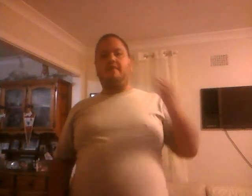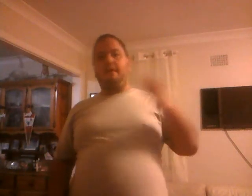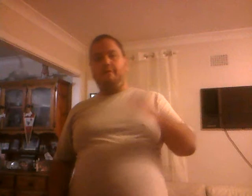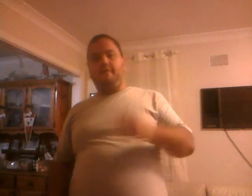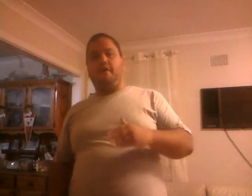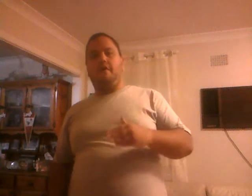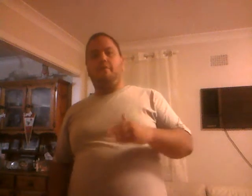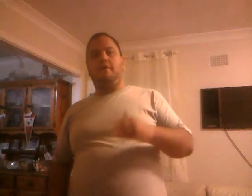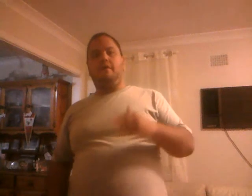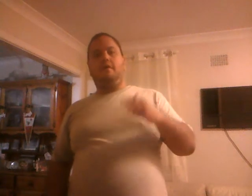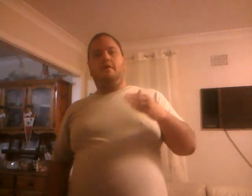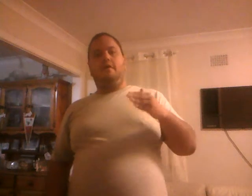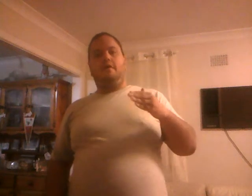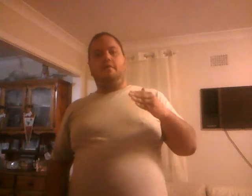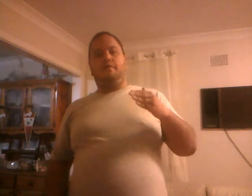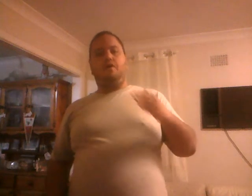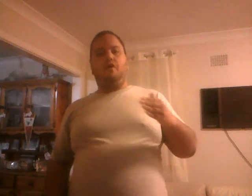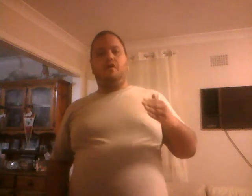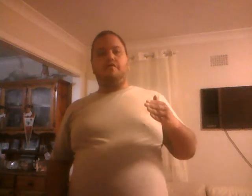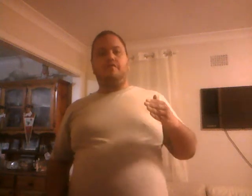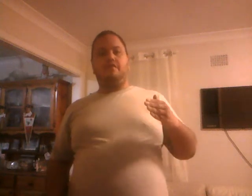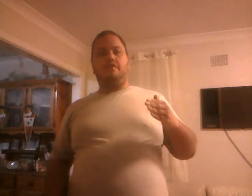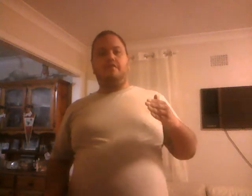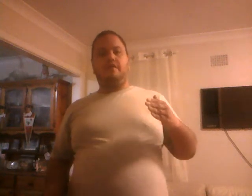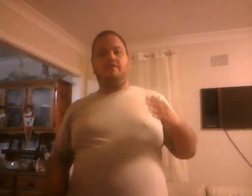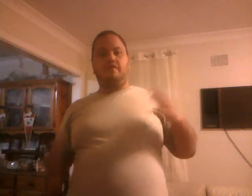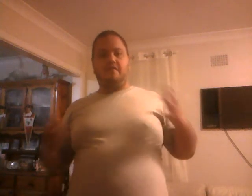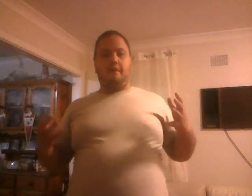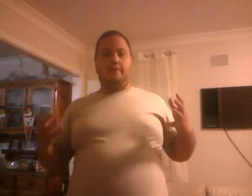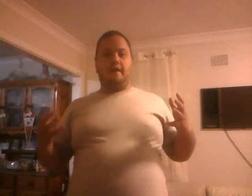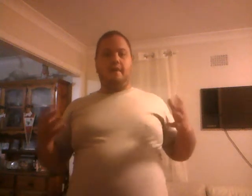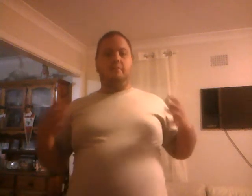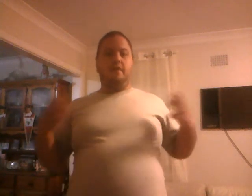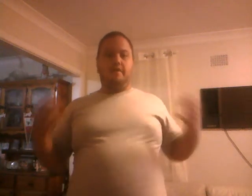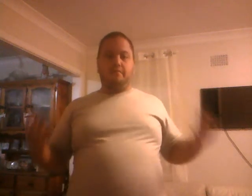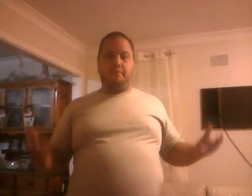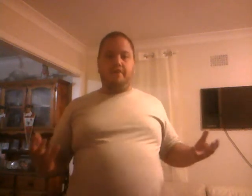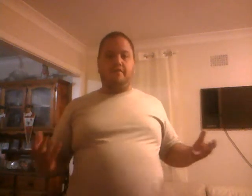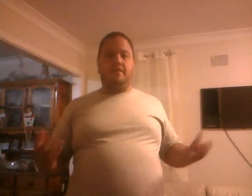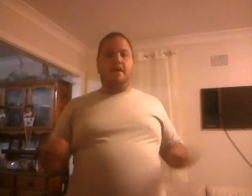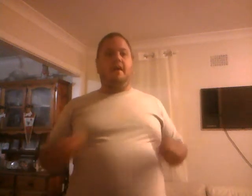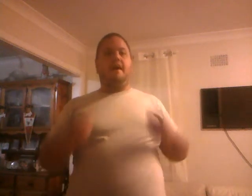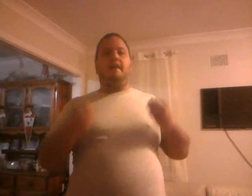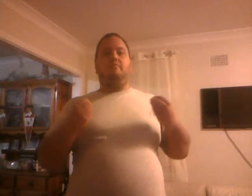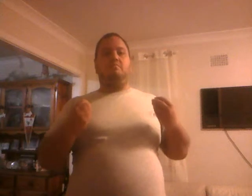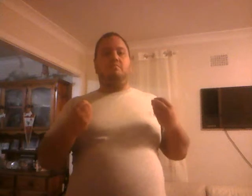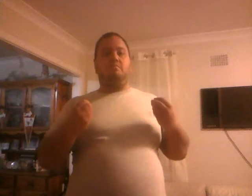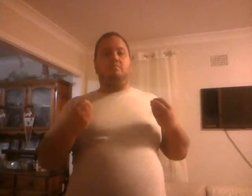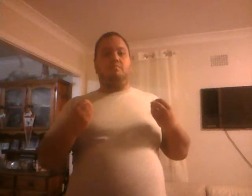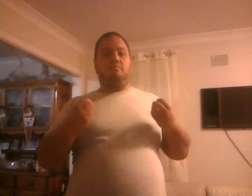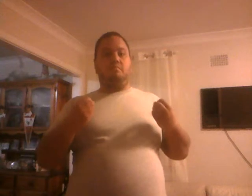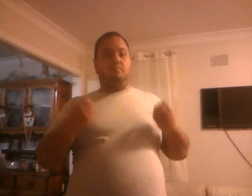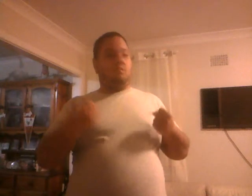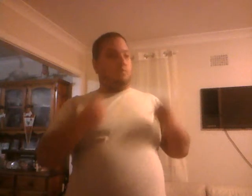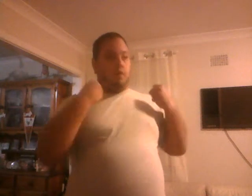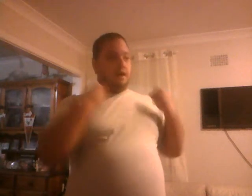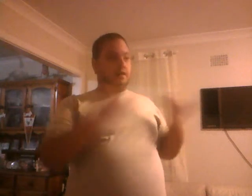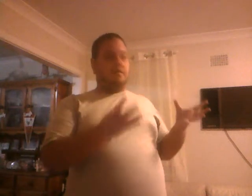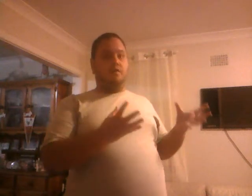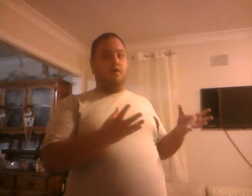Islamophobe, because, they're dressed up like a Middle Eastern person. And, what do